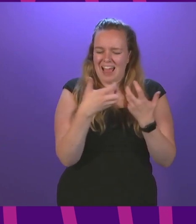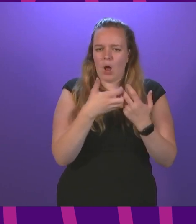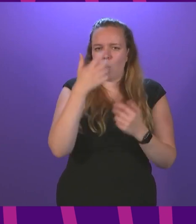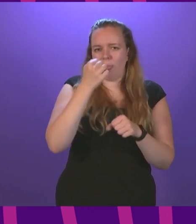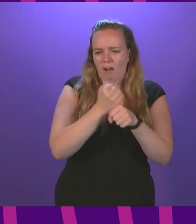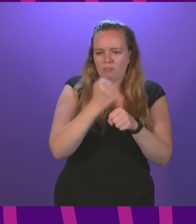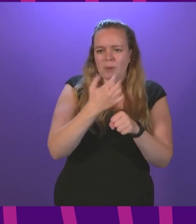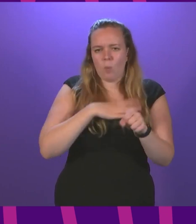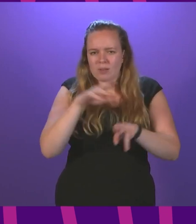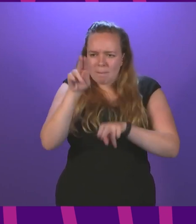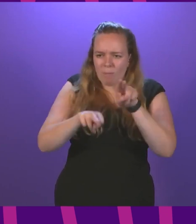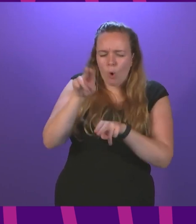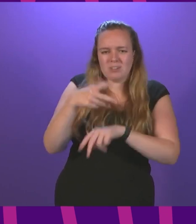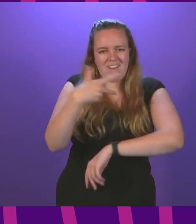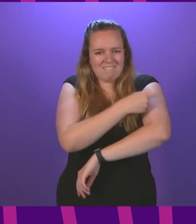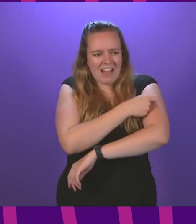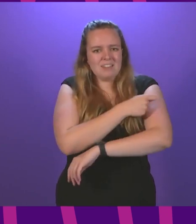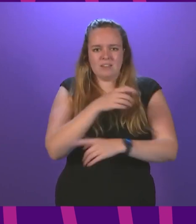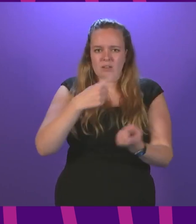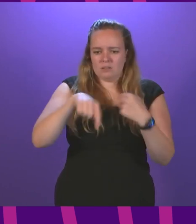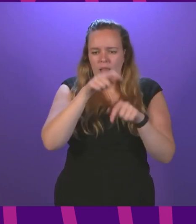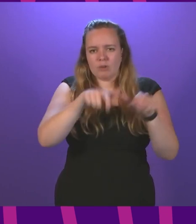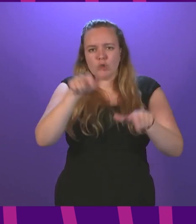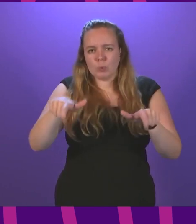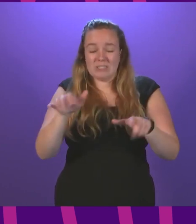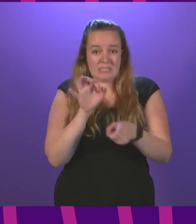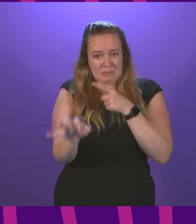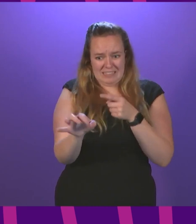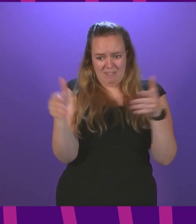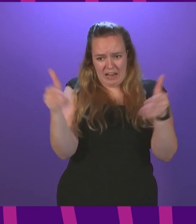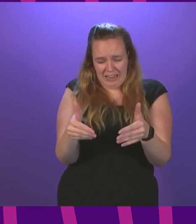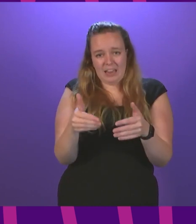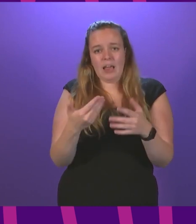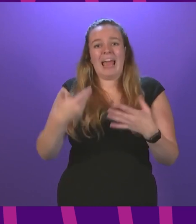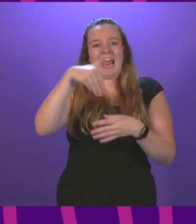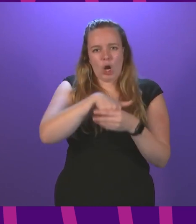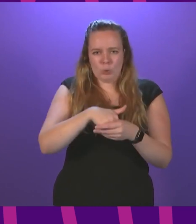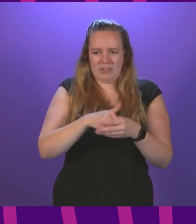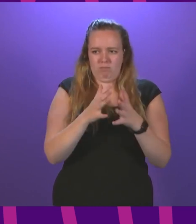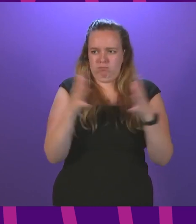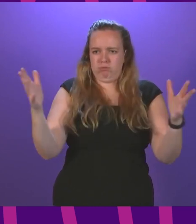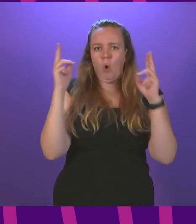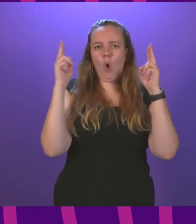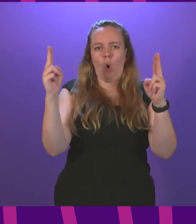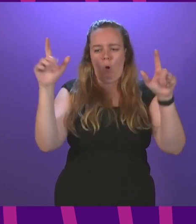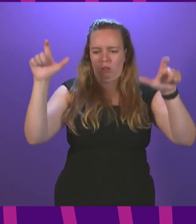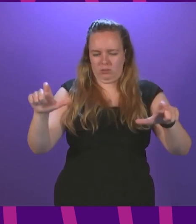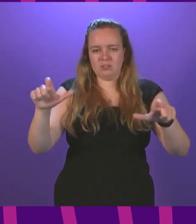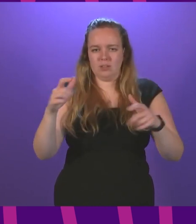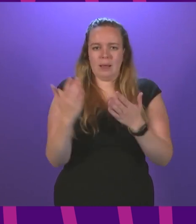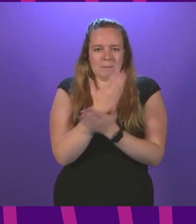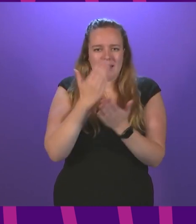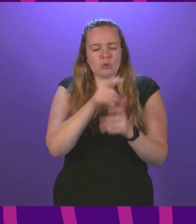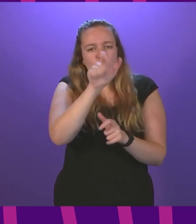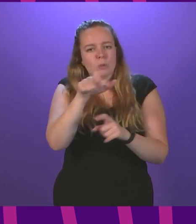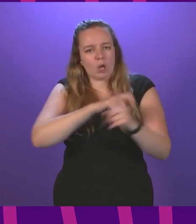seeking to monitor the vaccination levels among our student population specifically including at large halls of residence to ensure we do all we can to make sure student